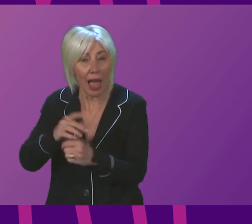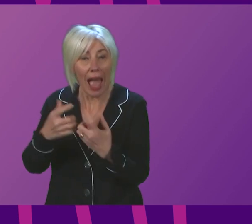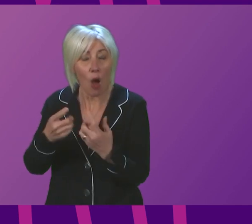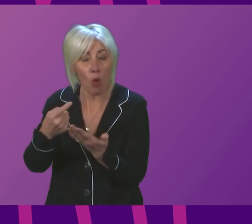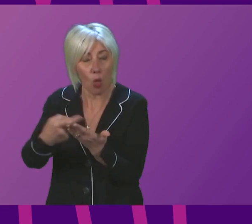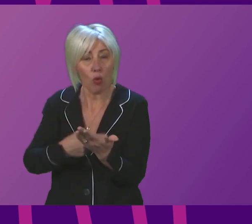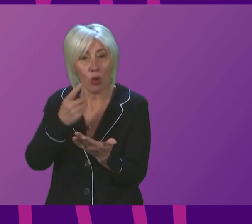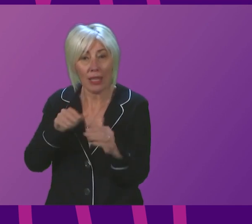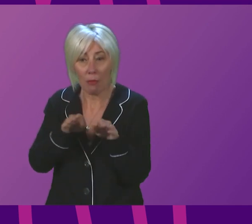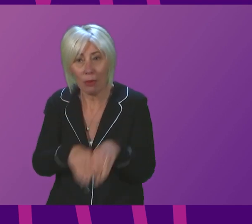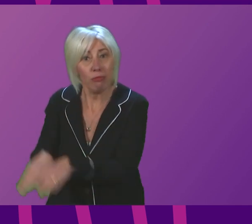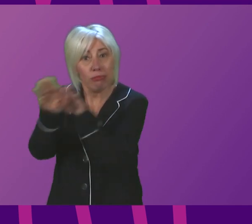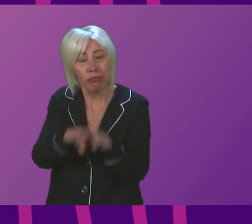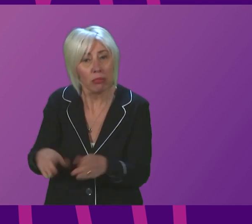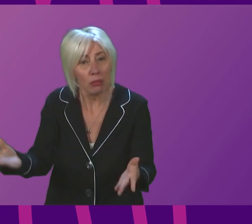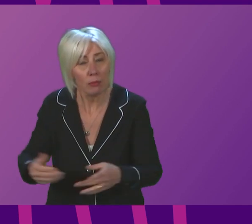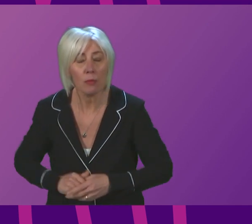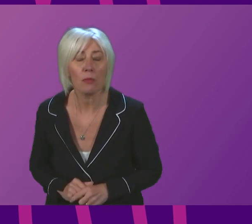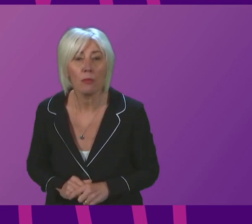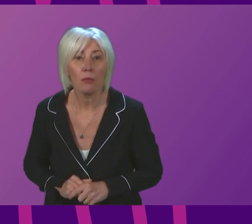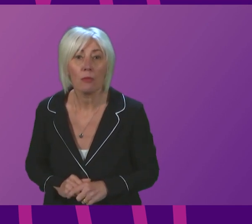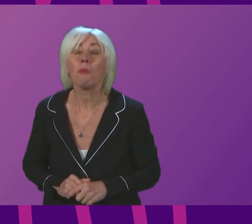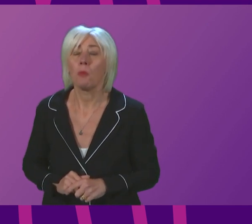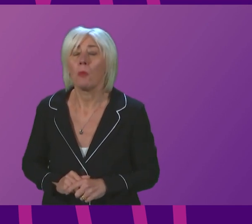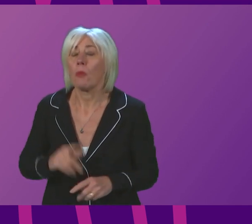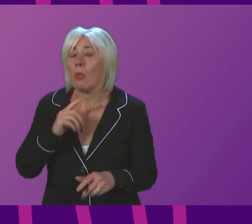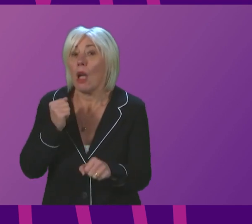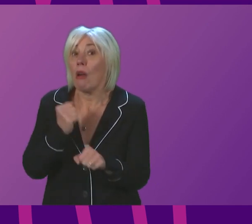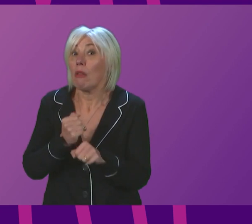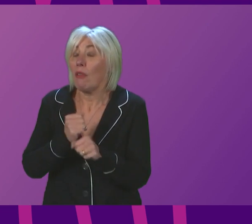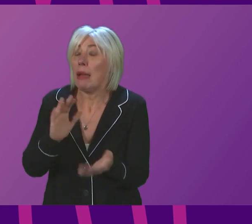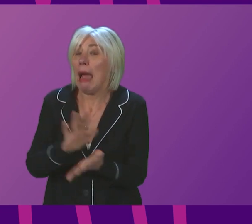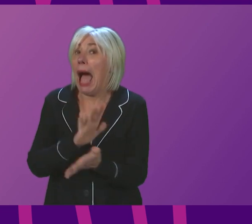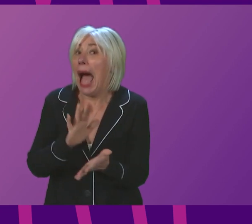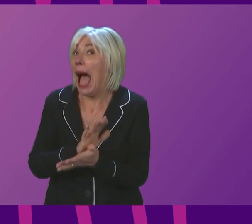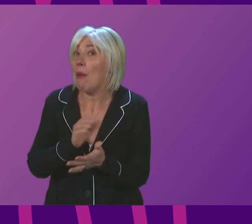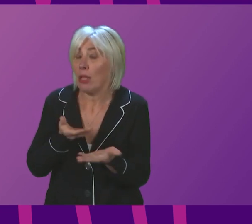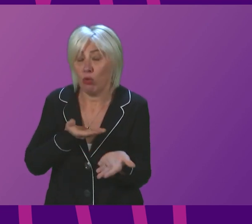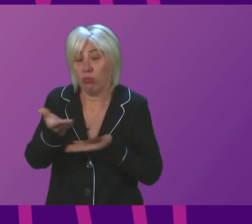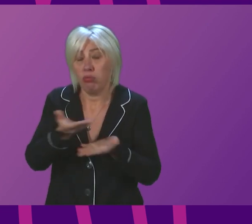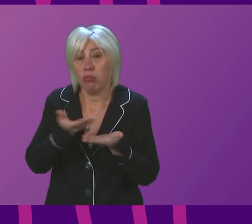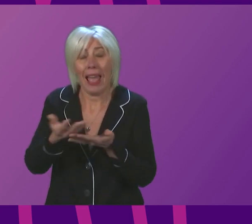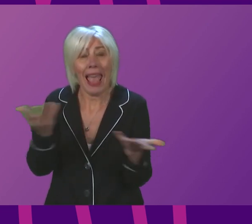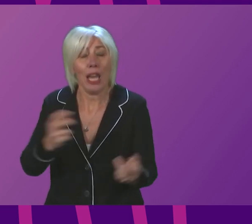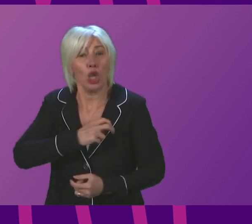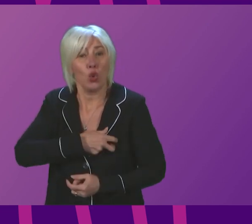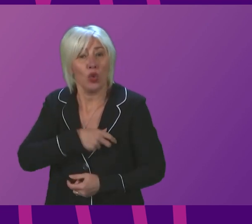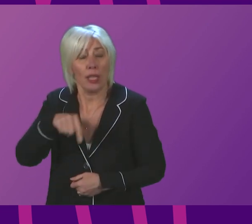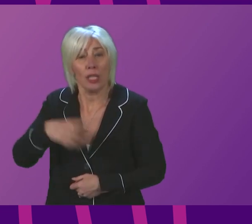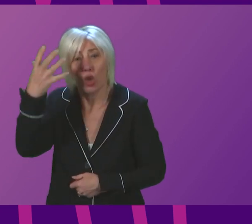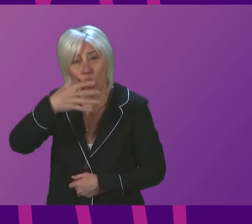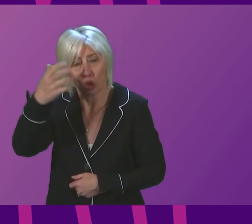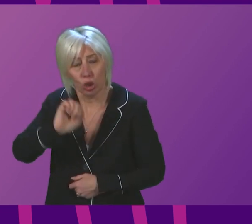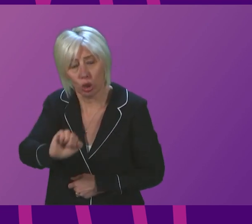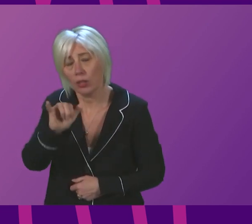consistent? The First Minister? The Government will certainly be happy to talk to trade unions about any concerns they have here. I know we